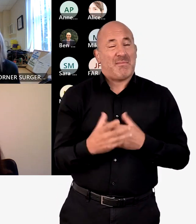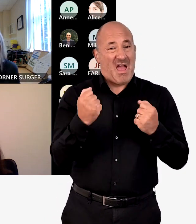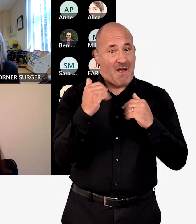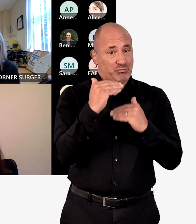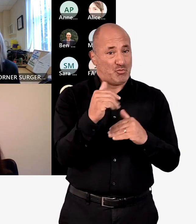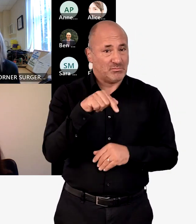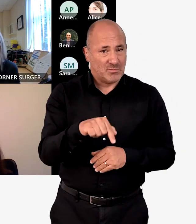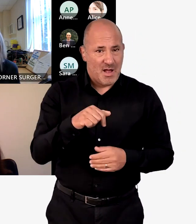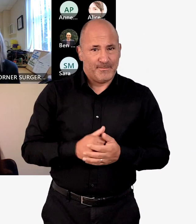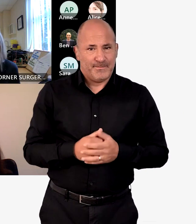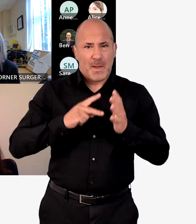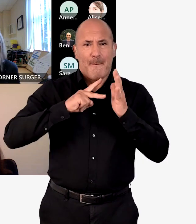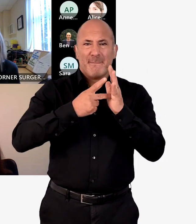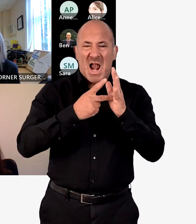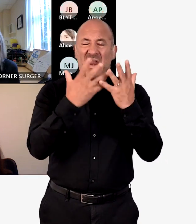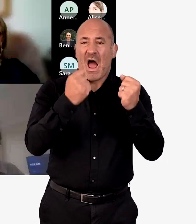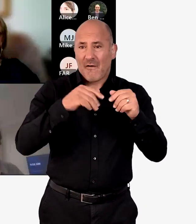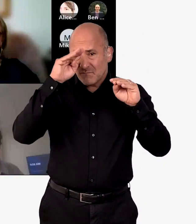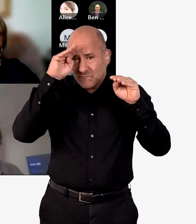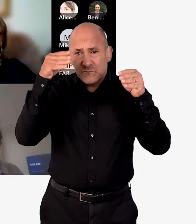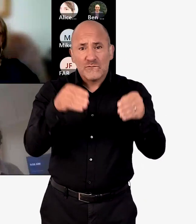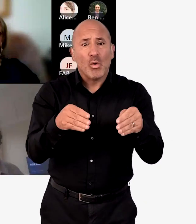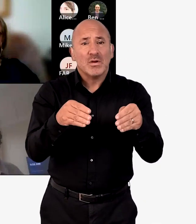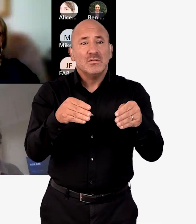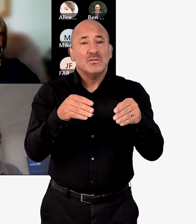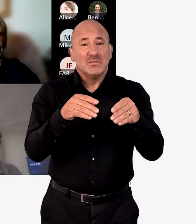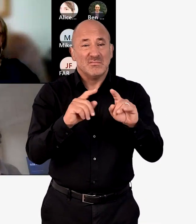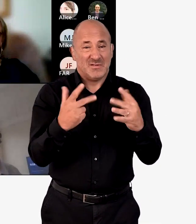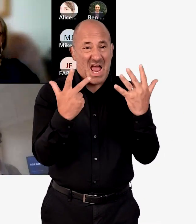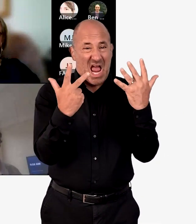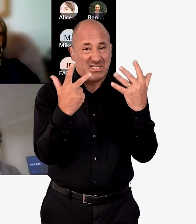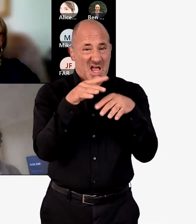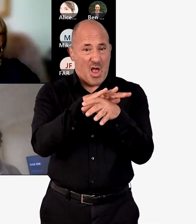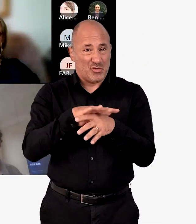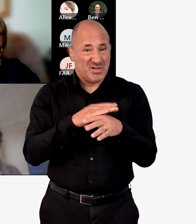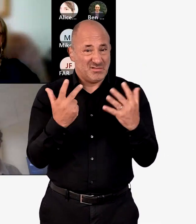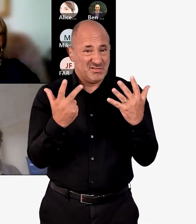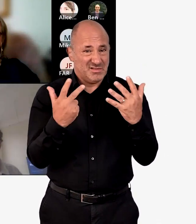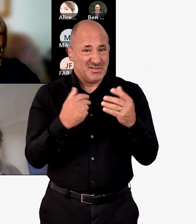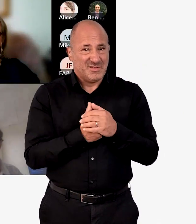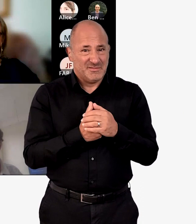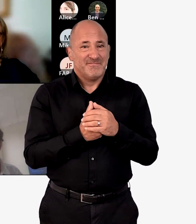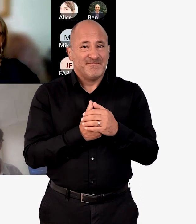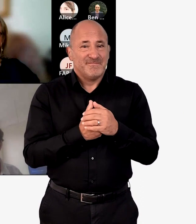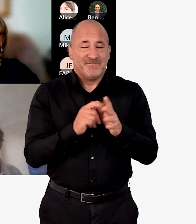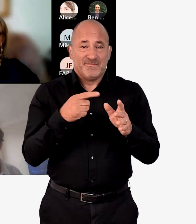around the health needs of the local people in South West London. The plan also sets out a focus. And there are eight areas of focus.